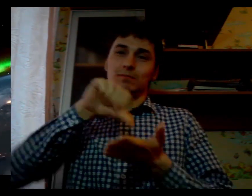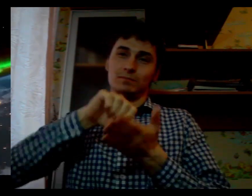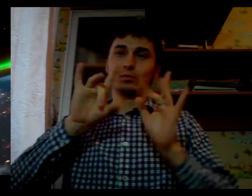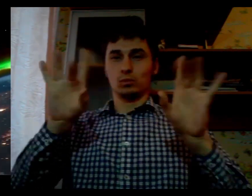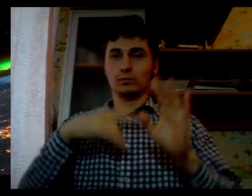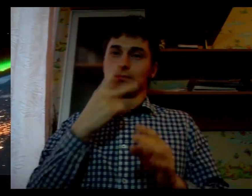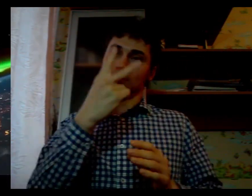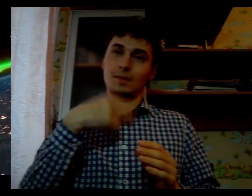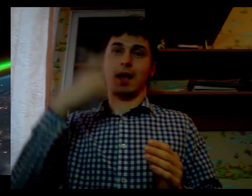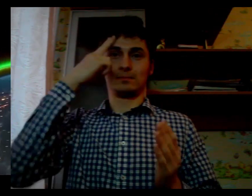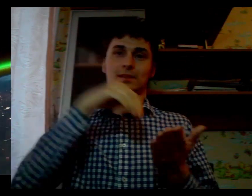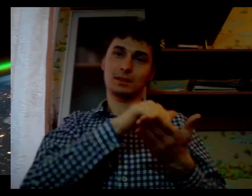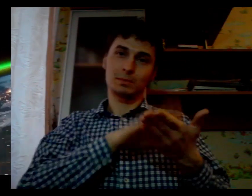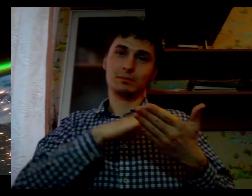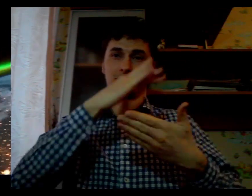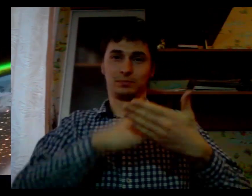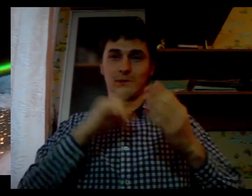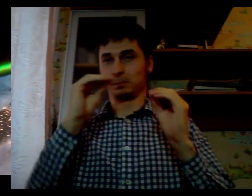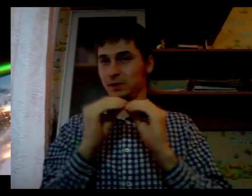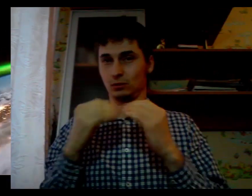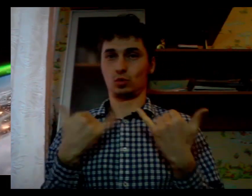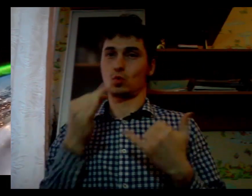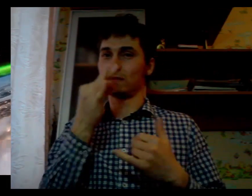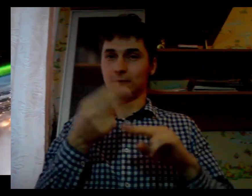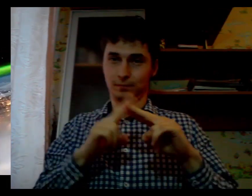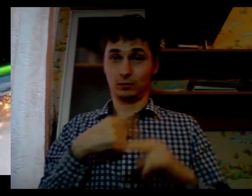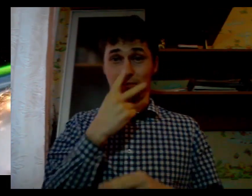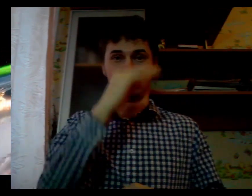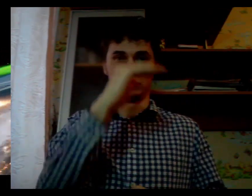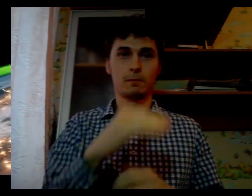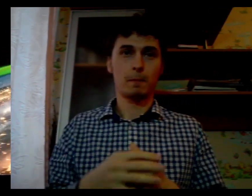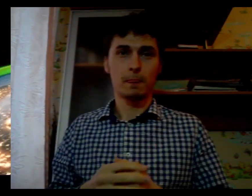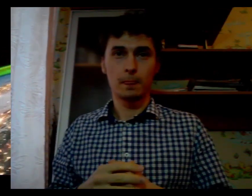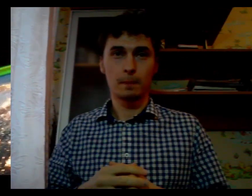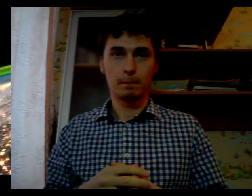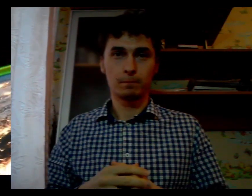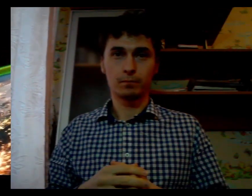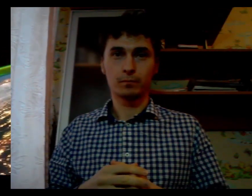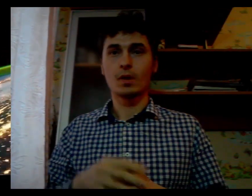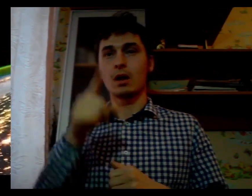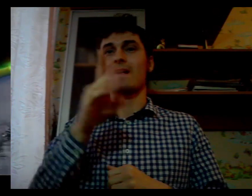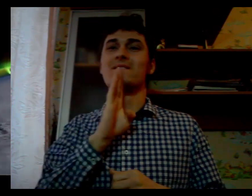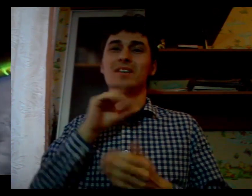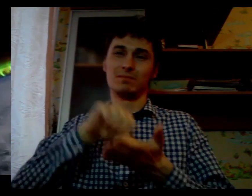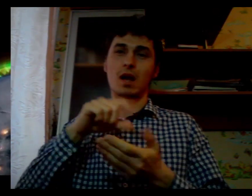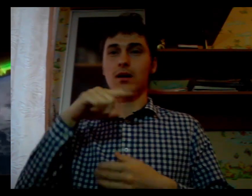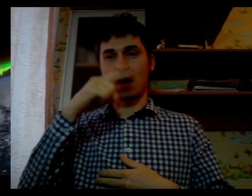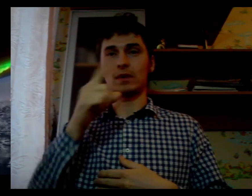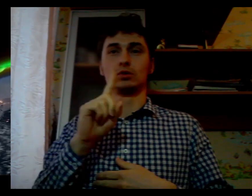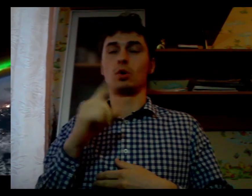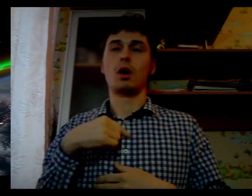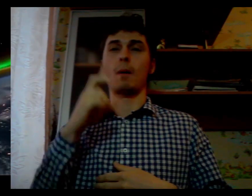Realizing this goal will require an intrapedorial stear- A new generation of scientists ana-